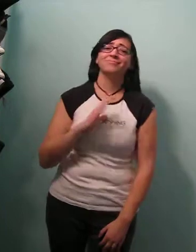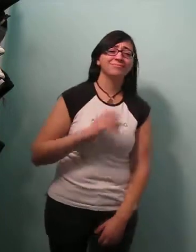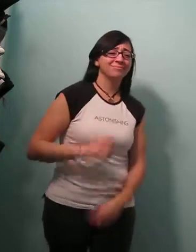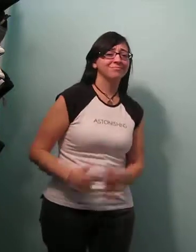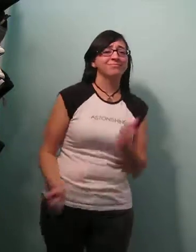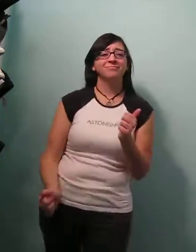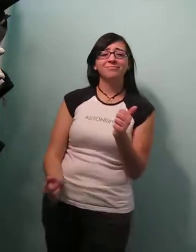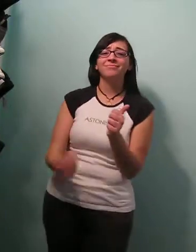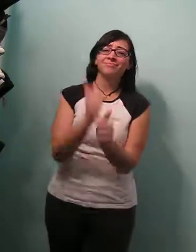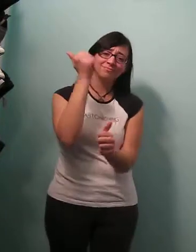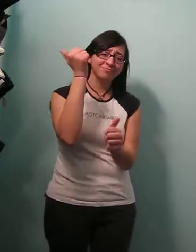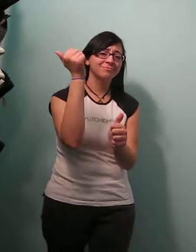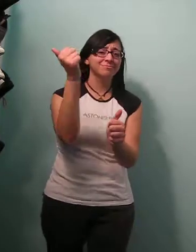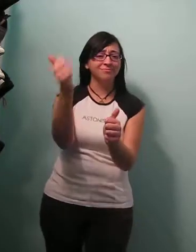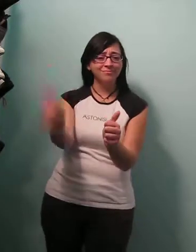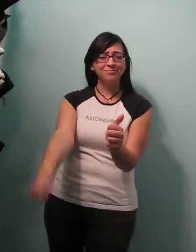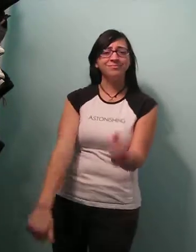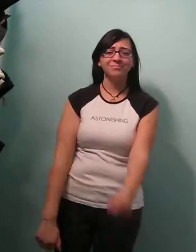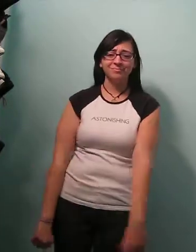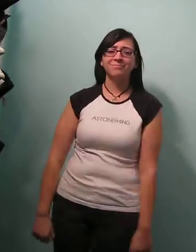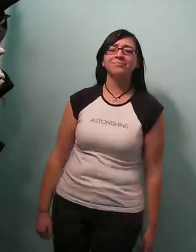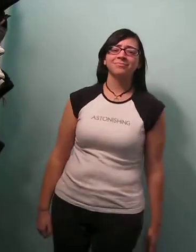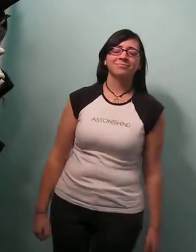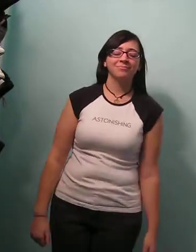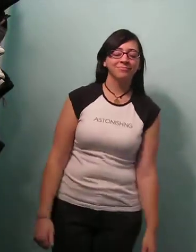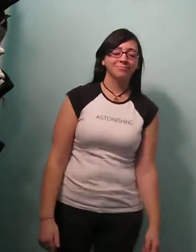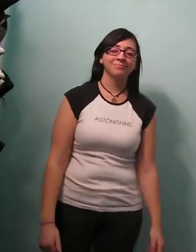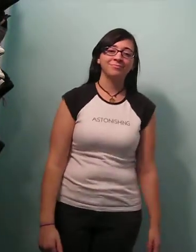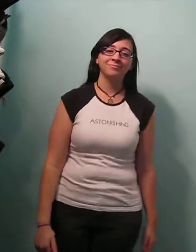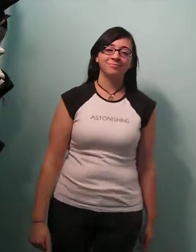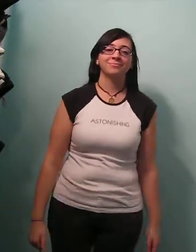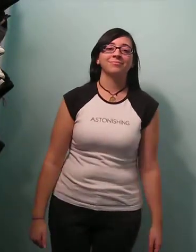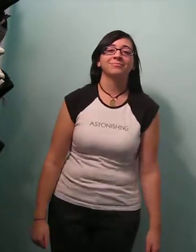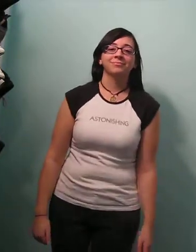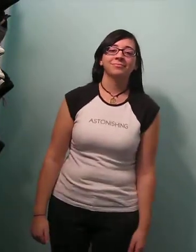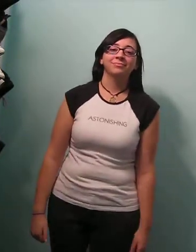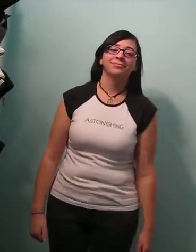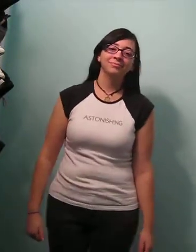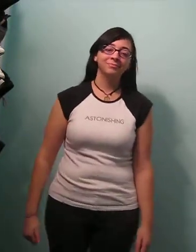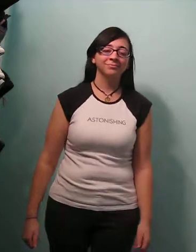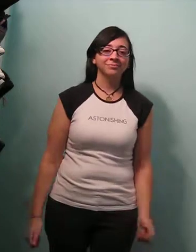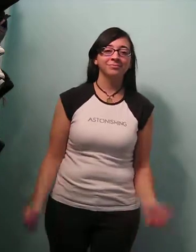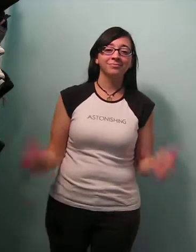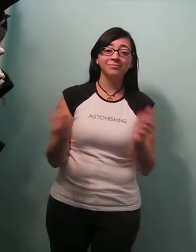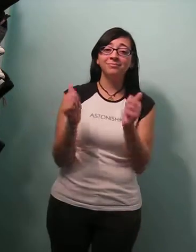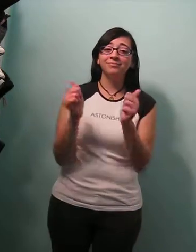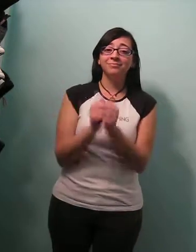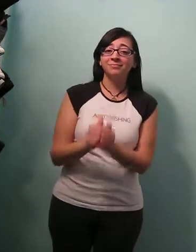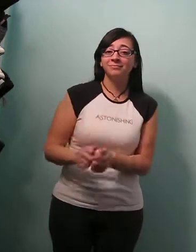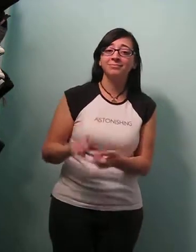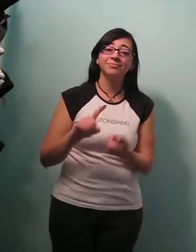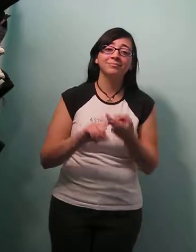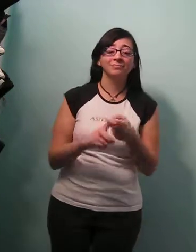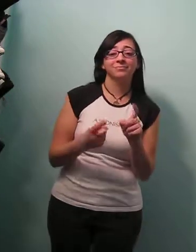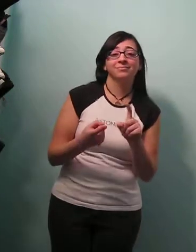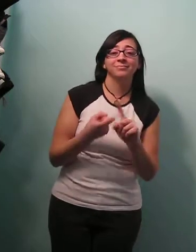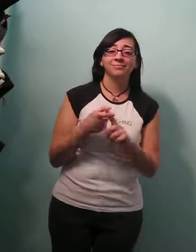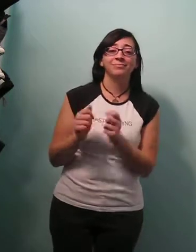as cool as you are with the runners at your